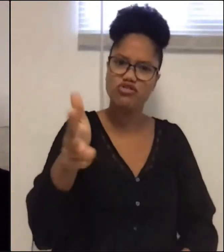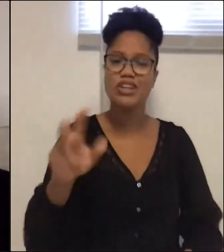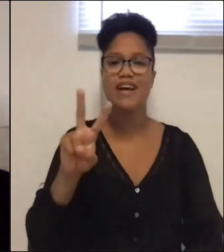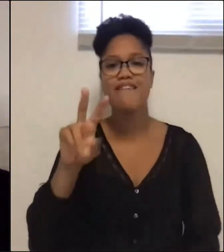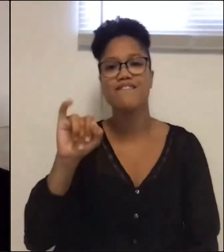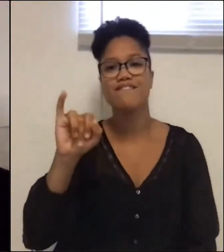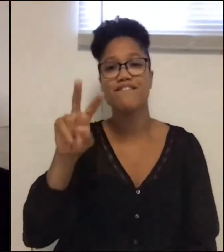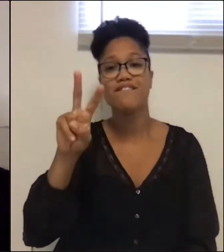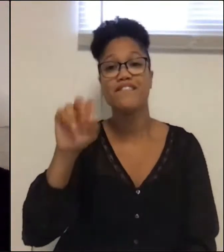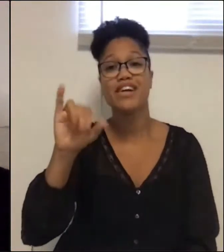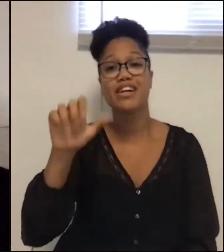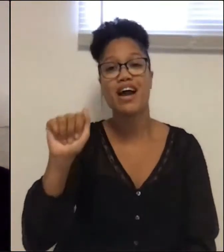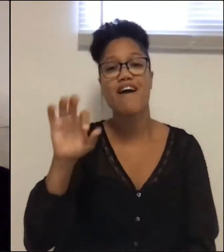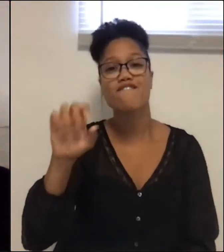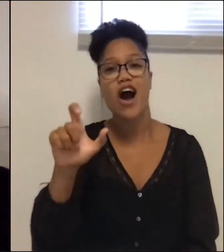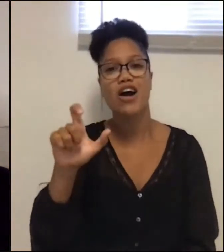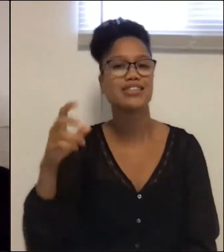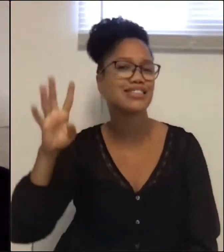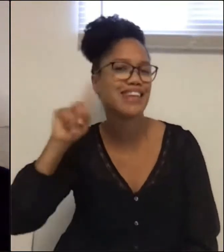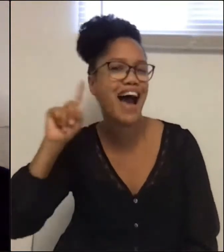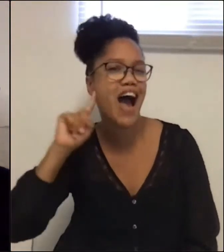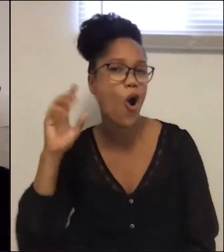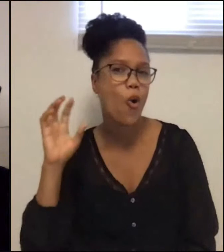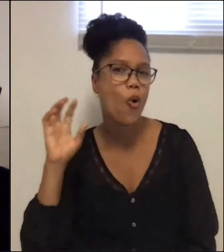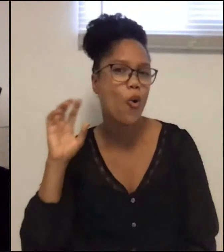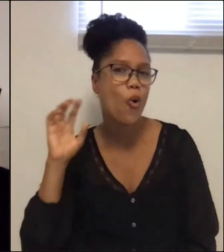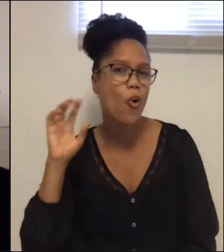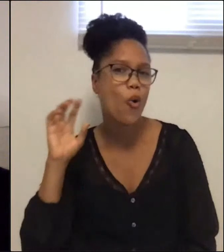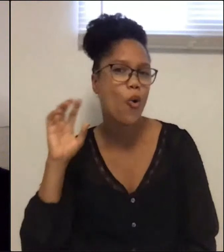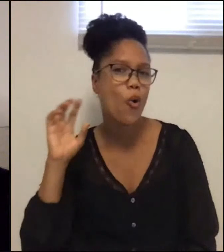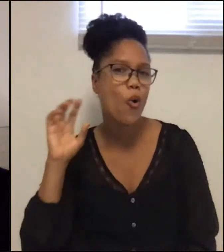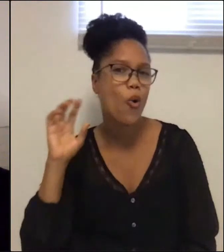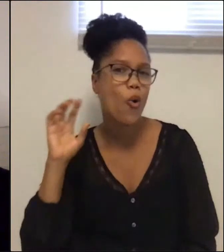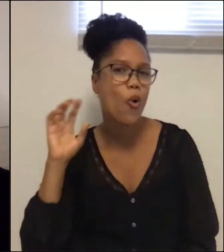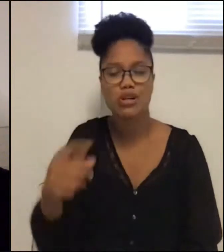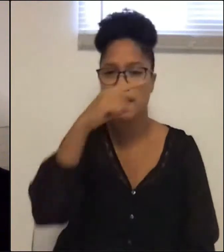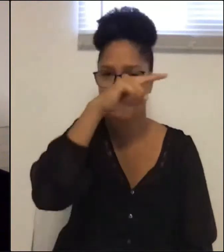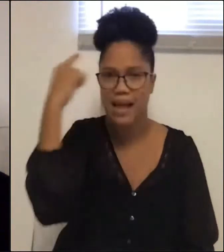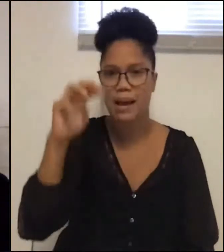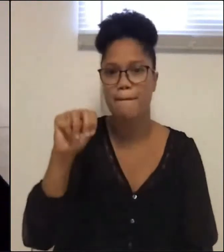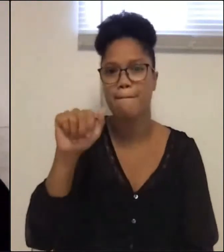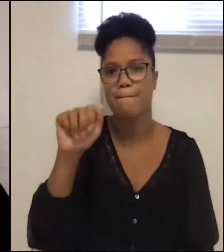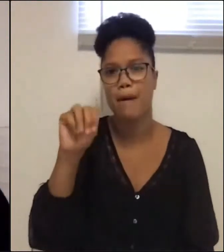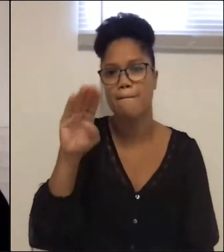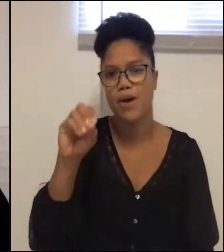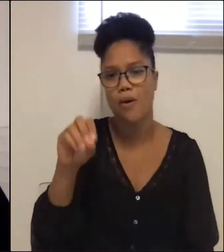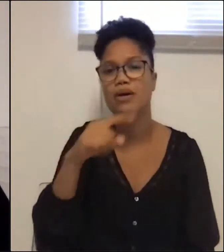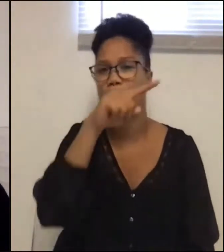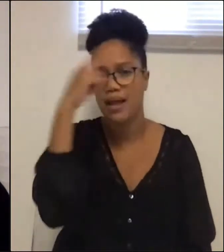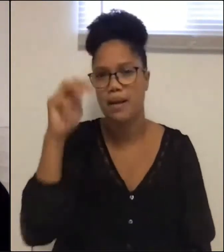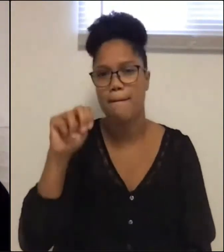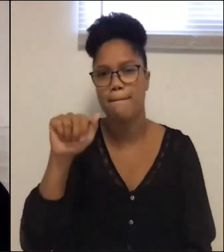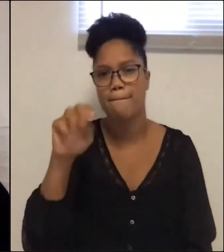mantra on the CB radio. Black Mambo. Black Mambo. More white